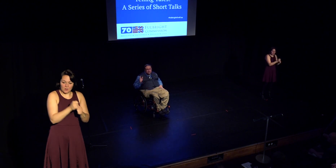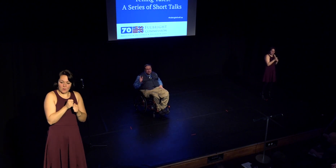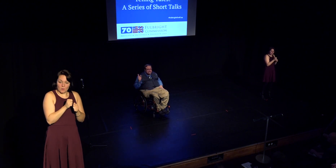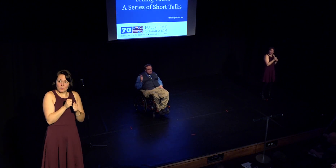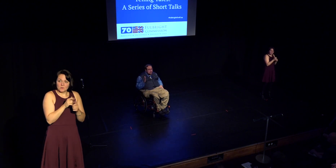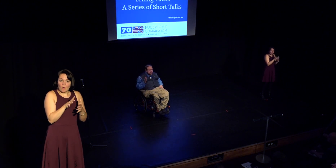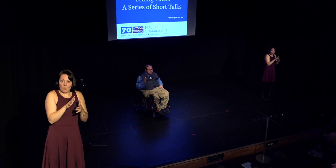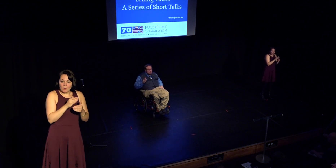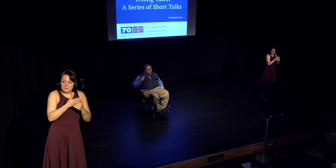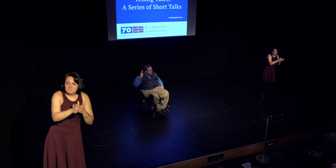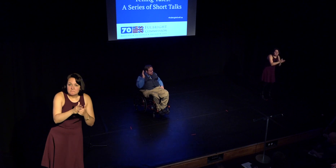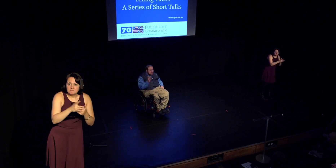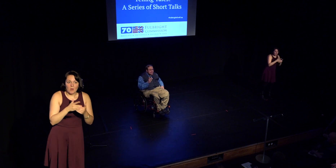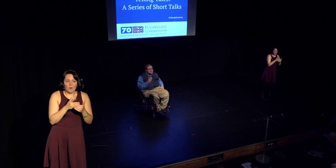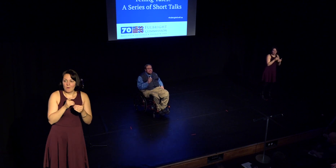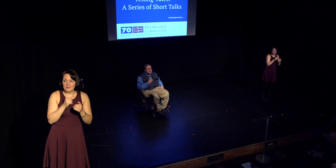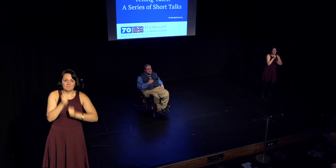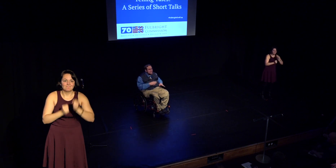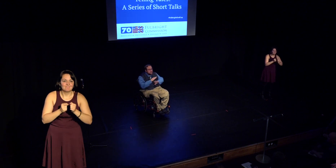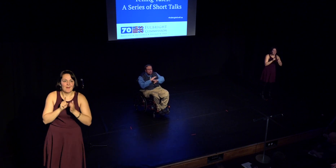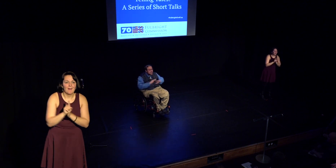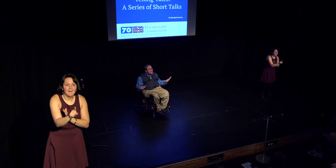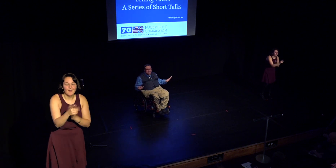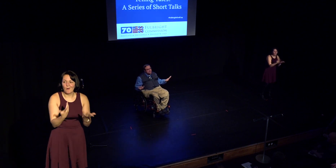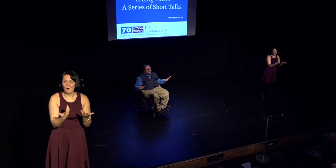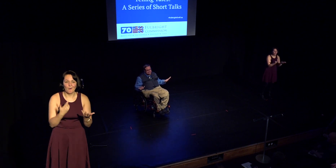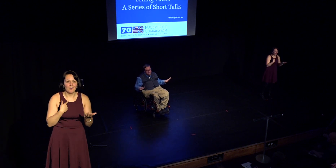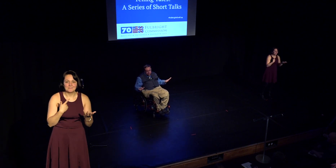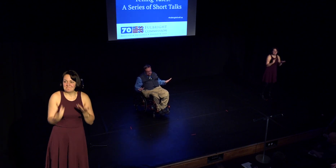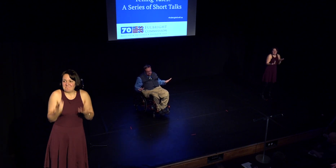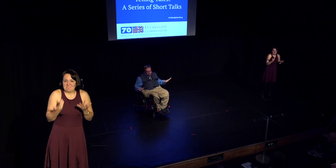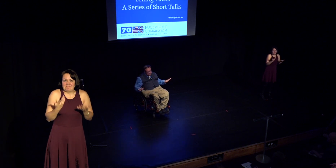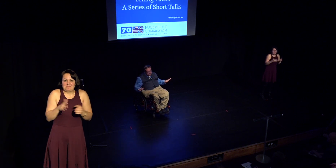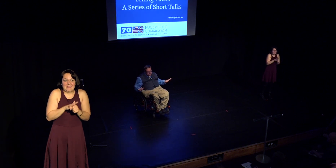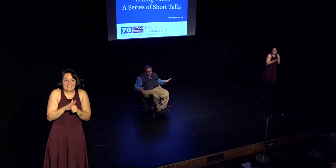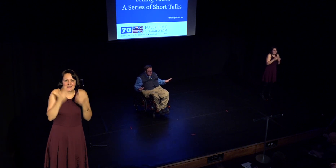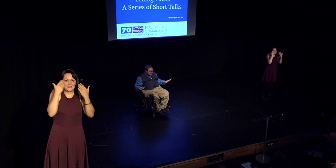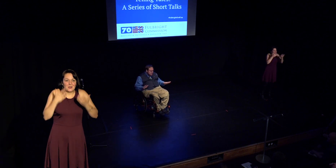Or do I see him going towards the door? I'm going to run past him and get inside so we ain't got to address this at all.